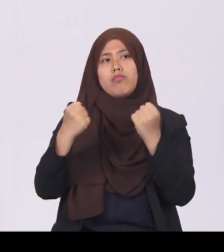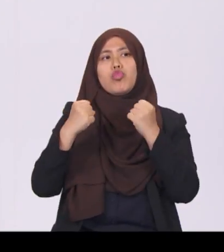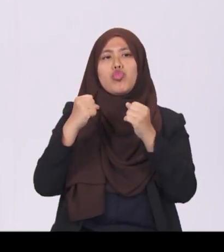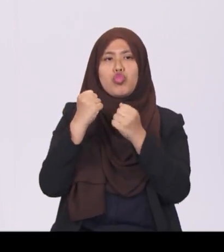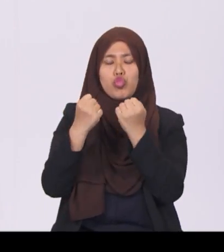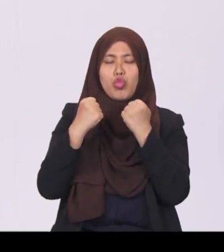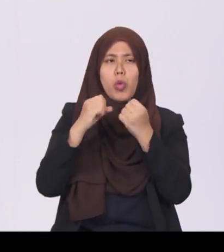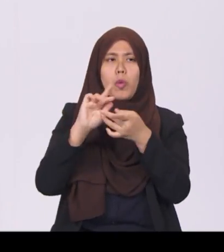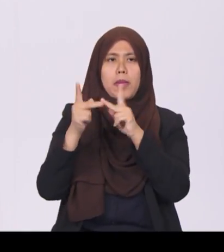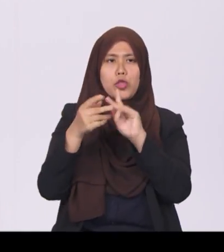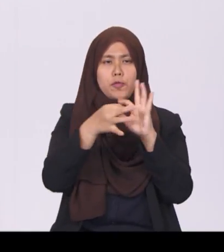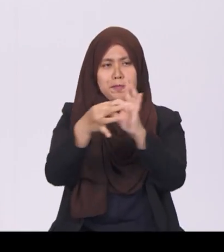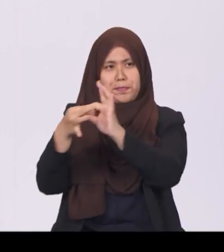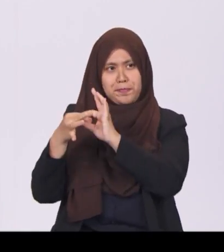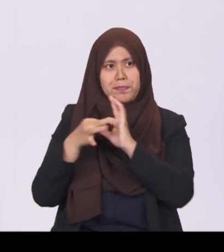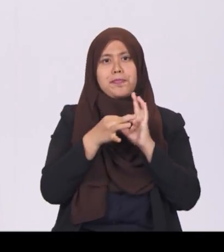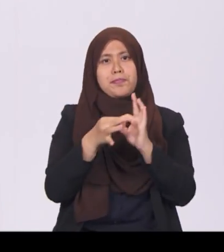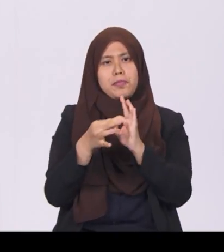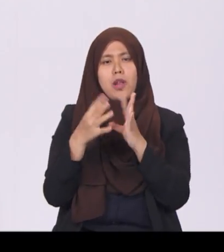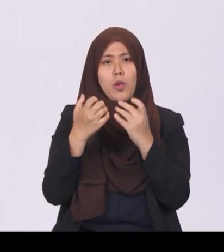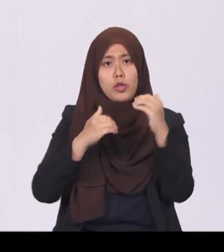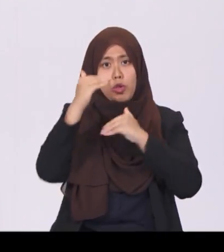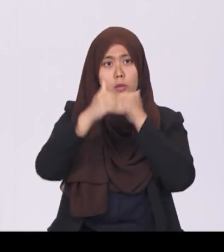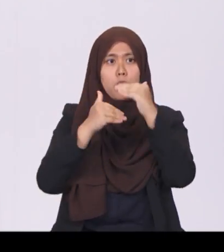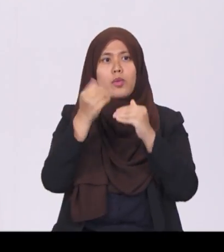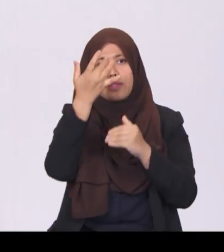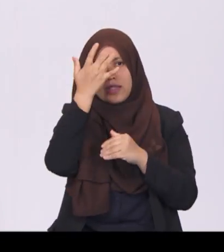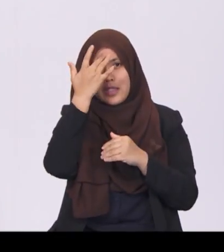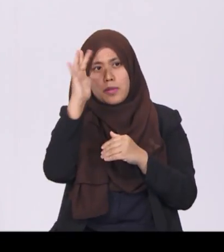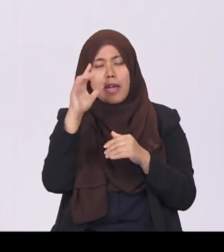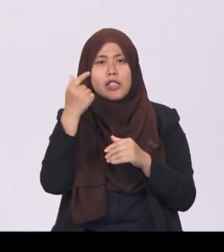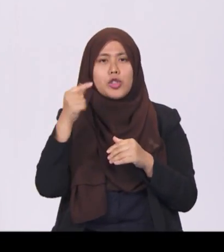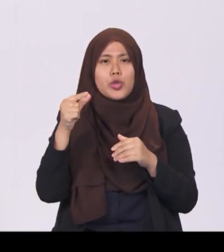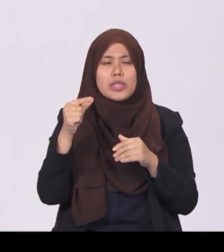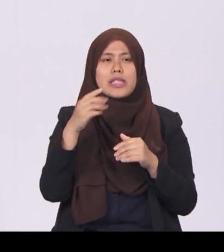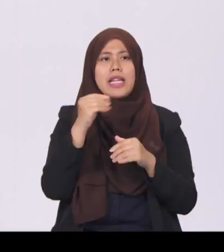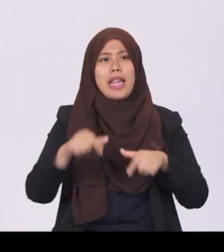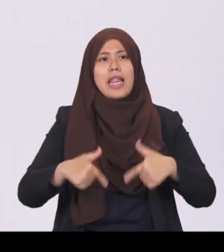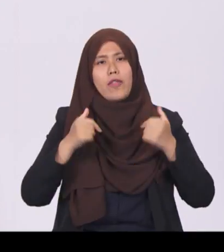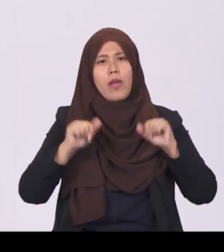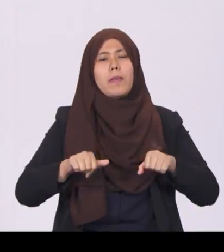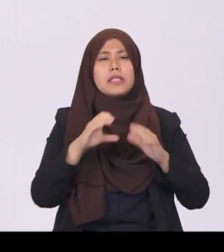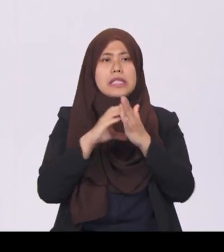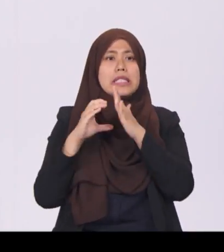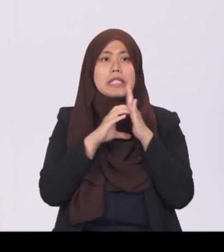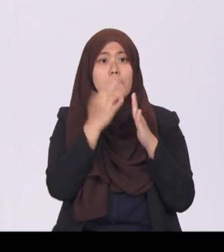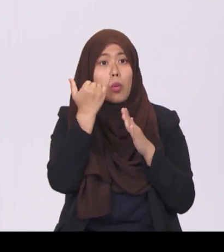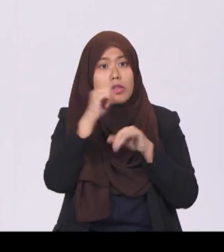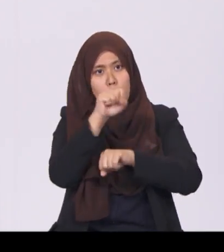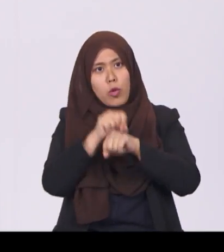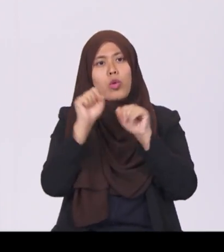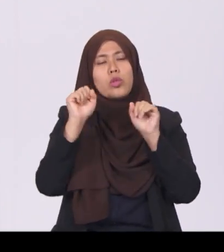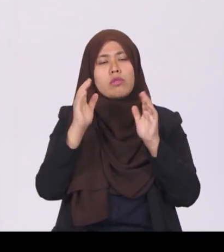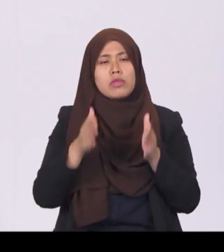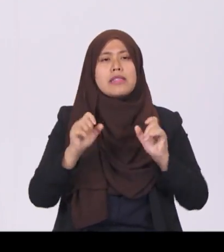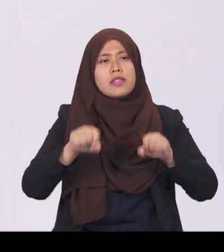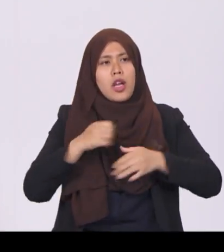It seeks to build a smart, green and livable city so that Singaporeans can enjoy a high-quality living environment.